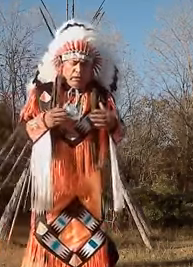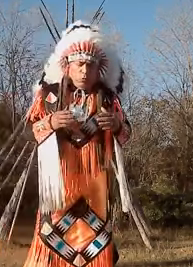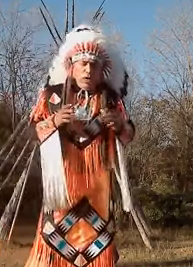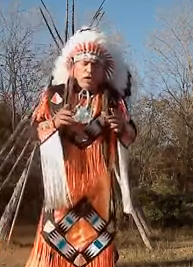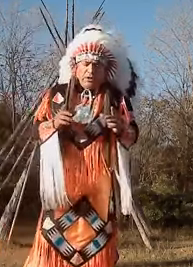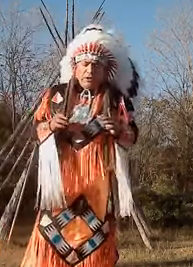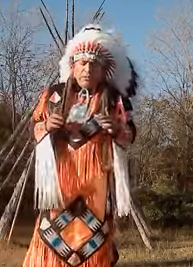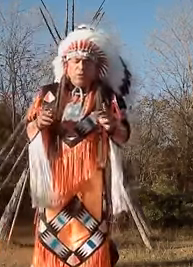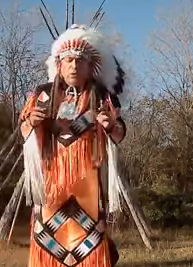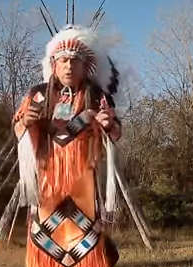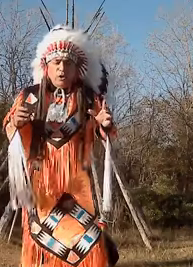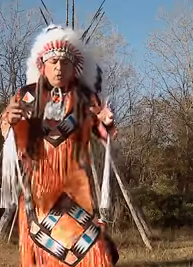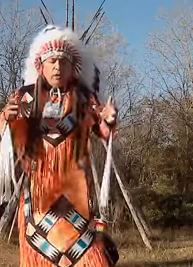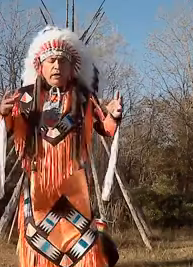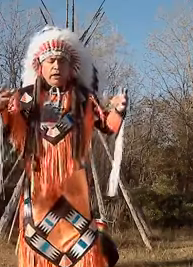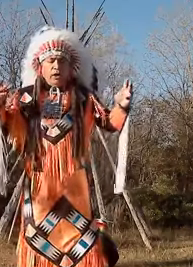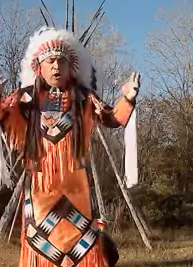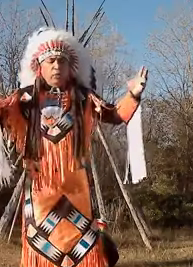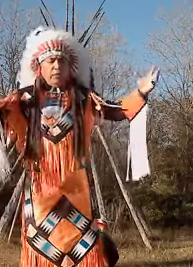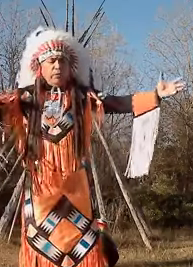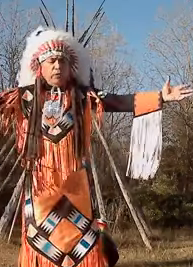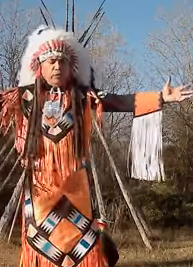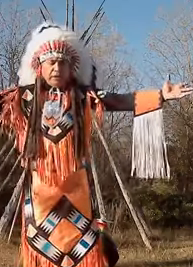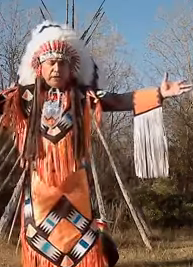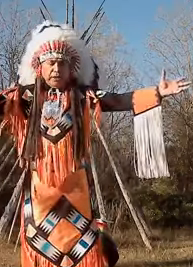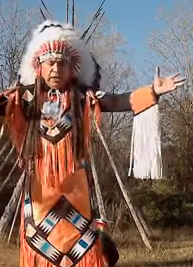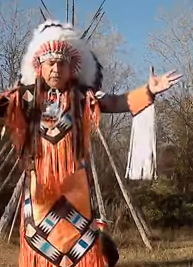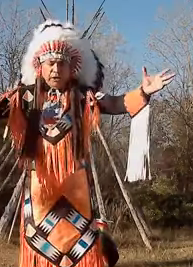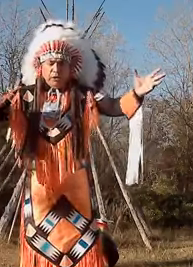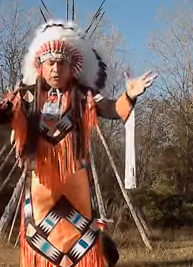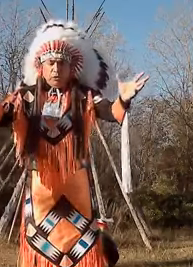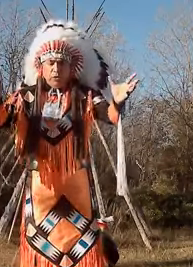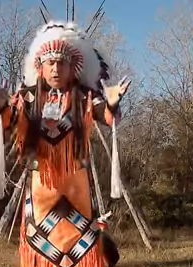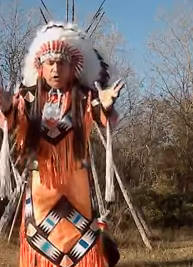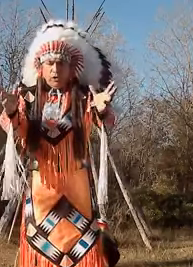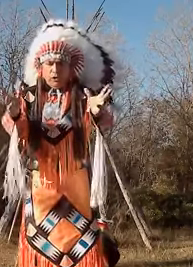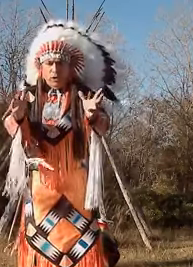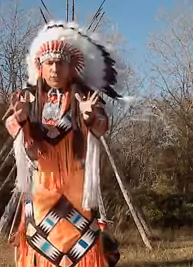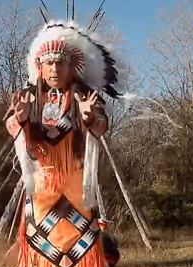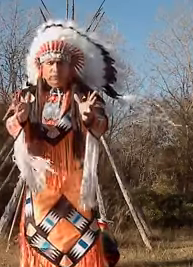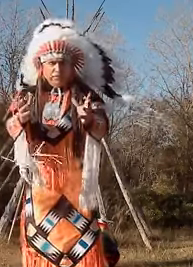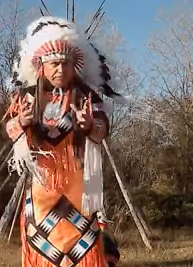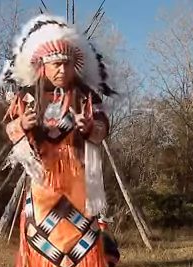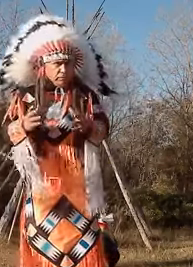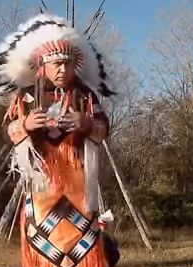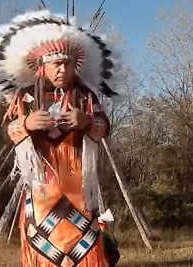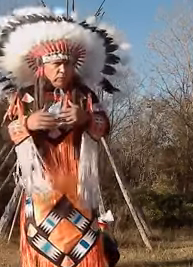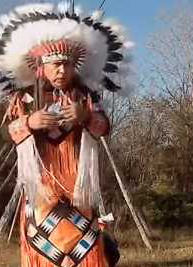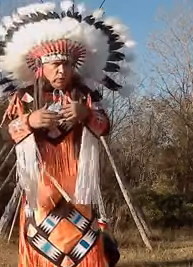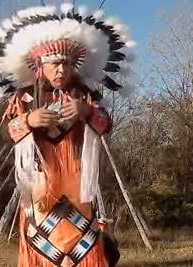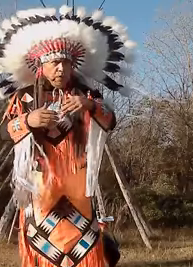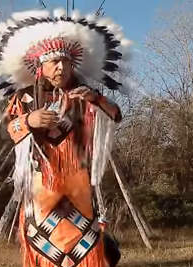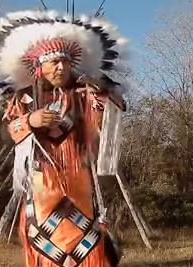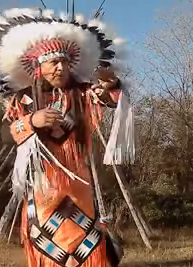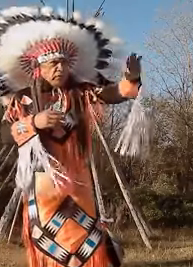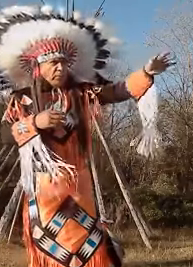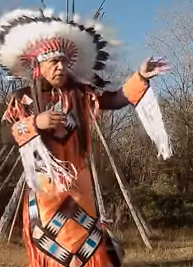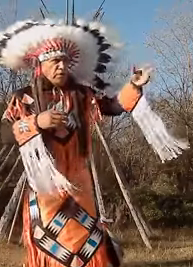Once, when our people first came here to Oklahoma, we came from different parts